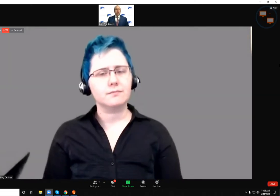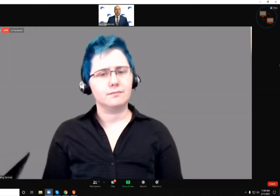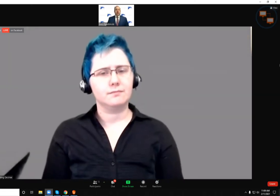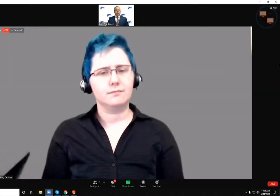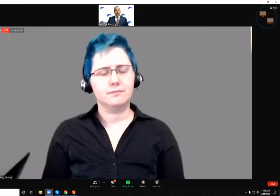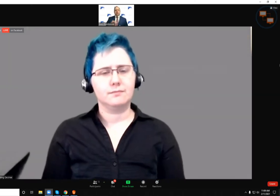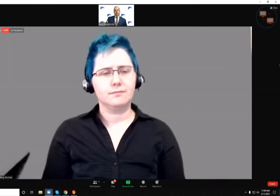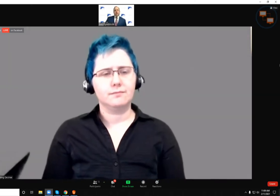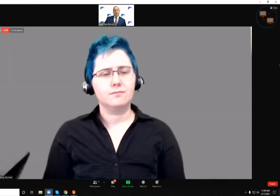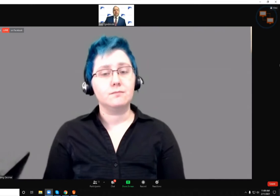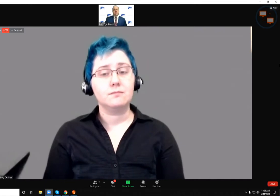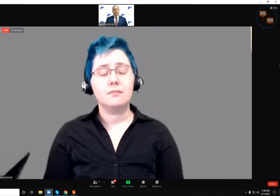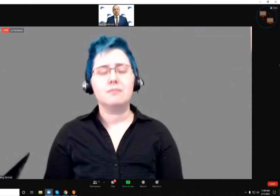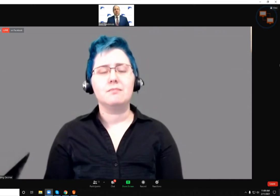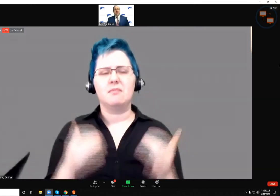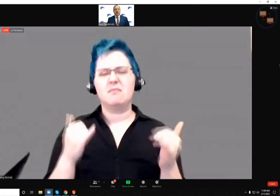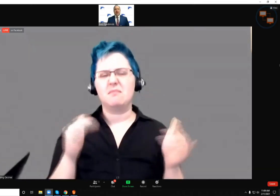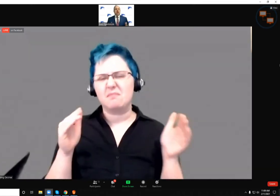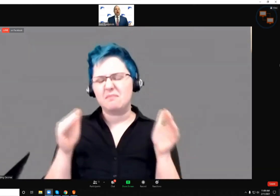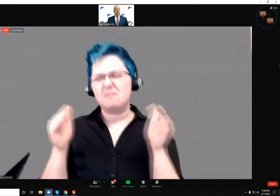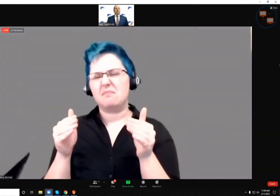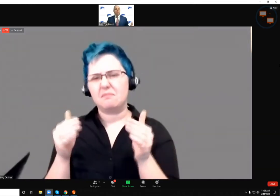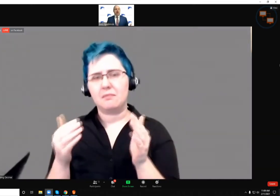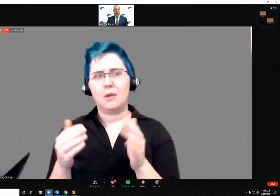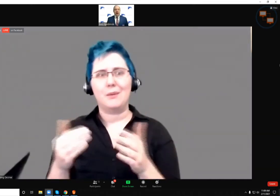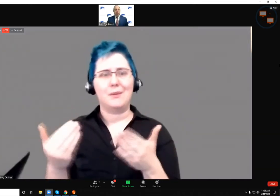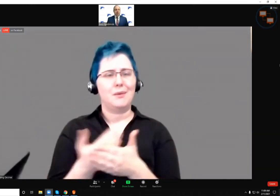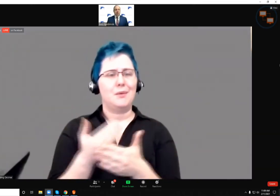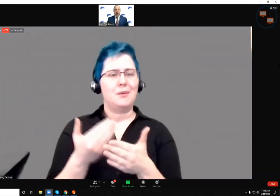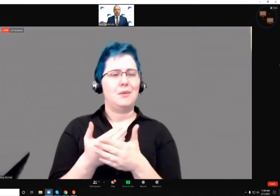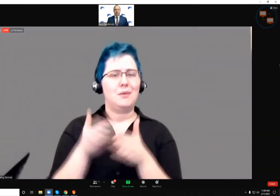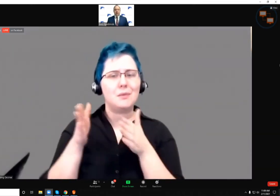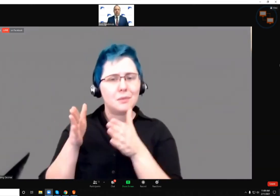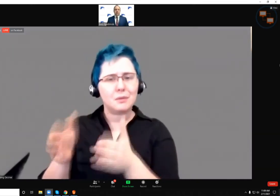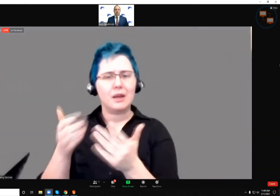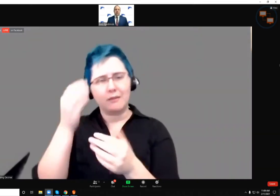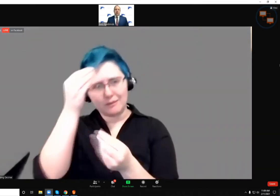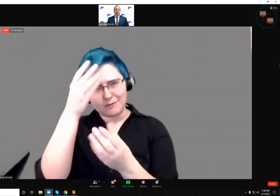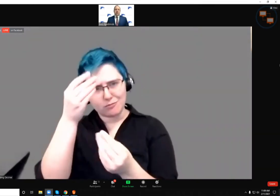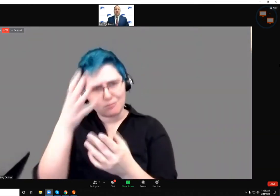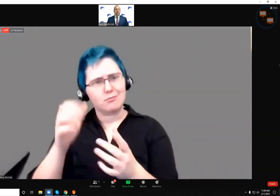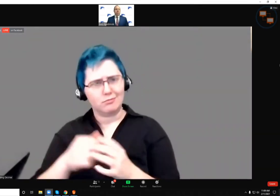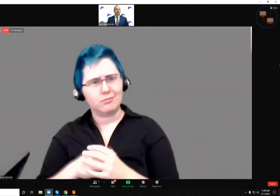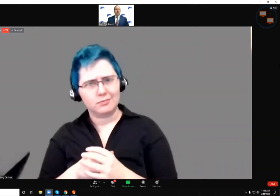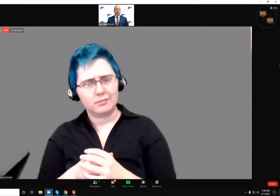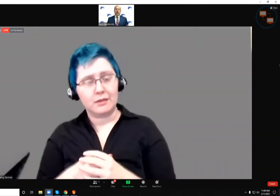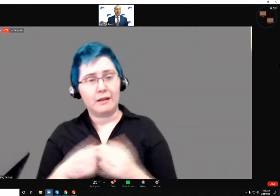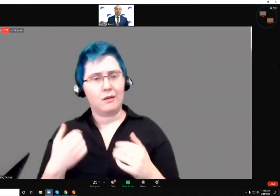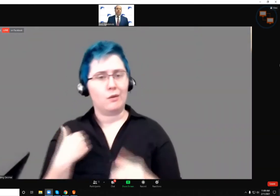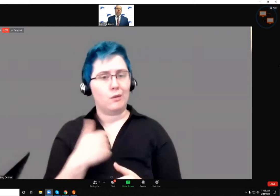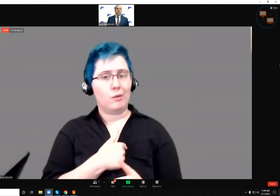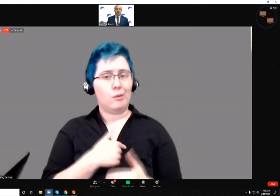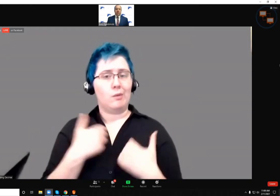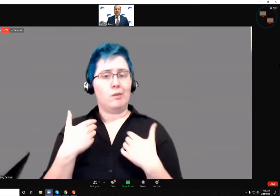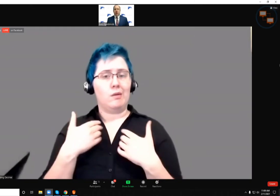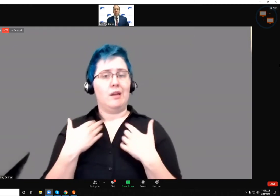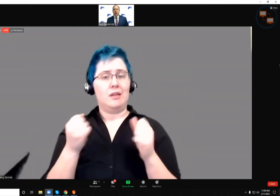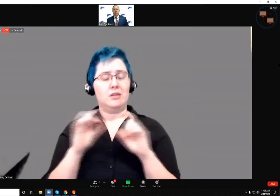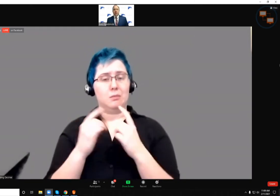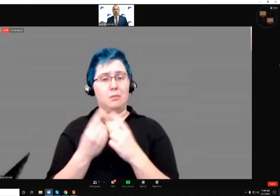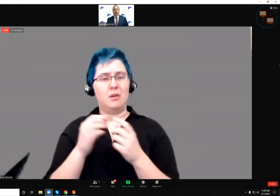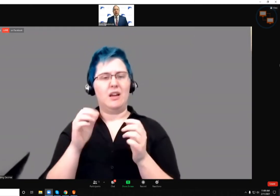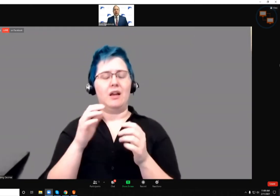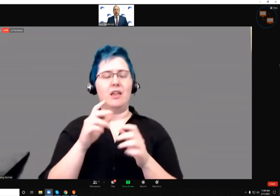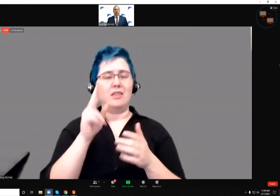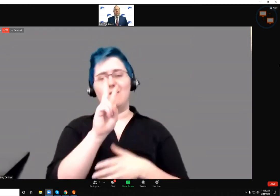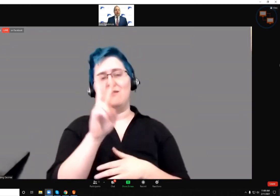I want to, again, turn our attention to, uh, again, another avenue to get information. The health department and our great friends with the V-Project,